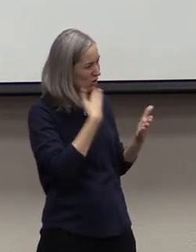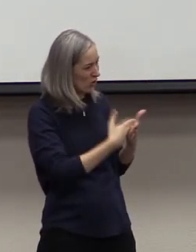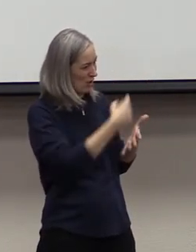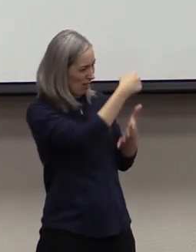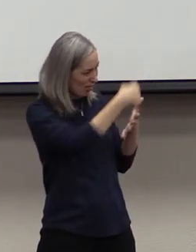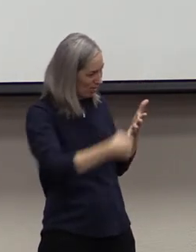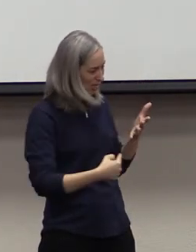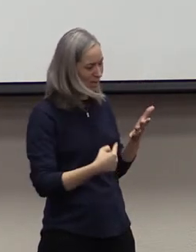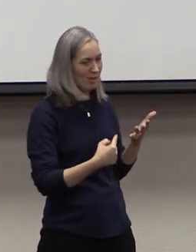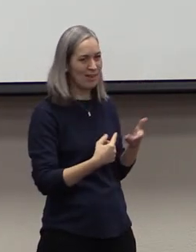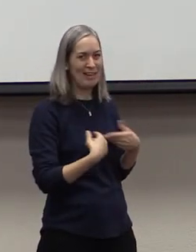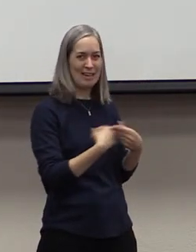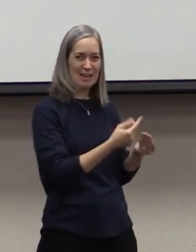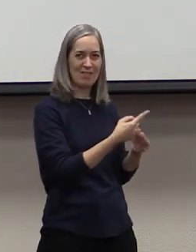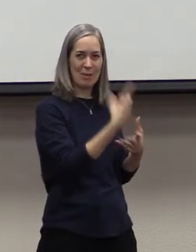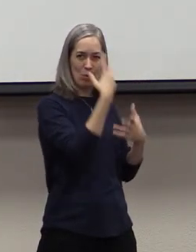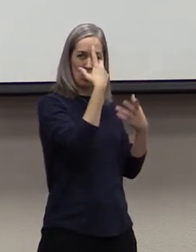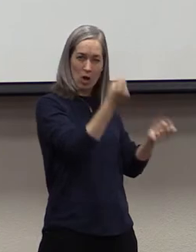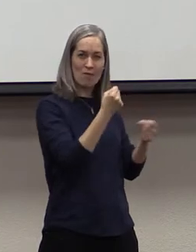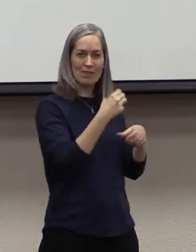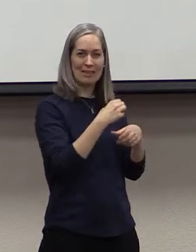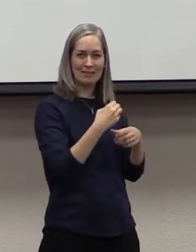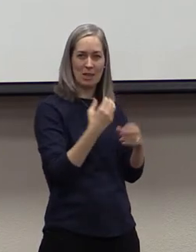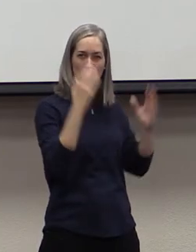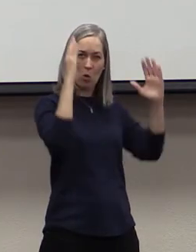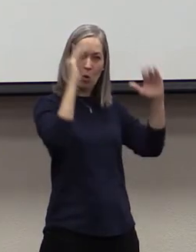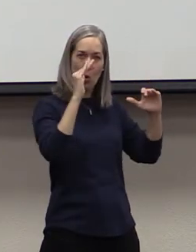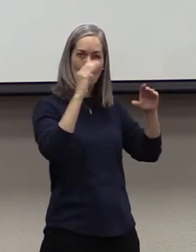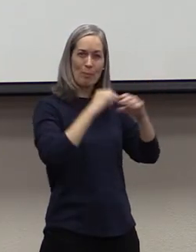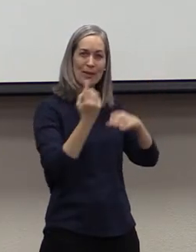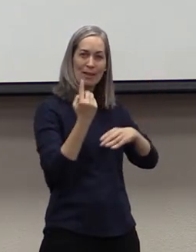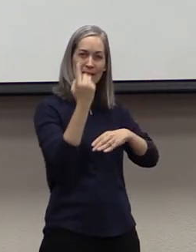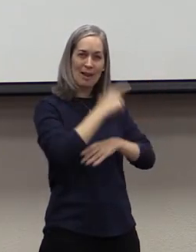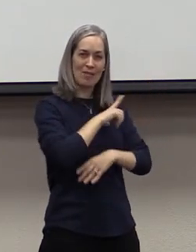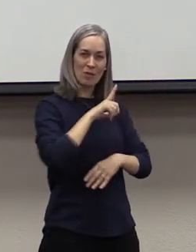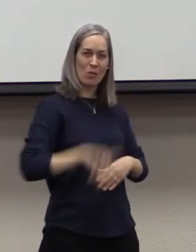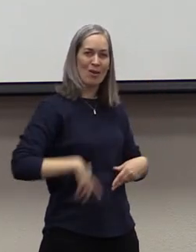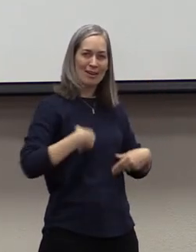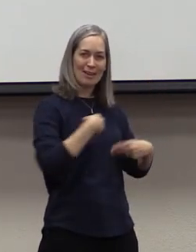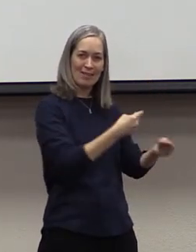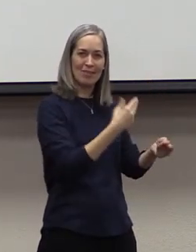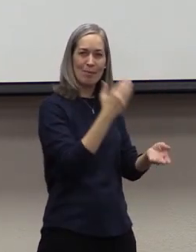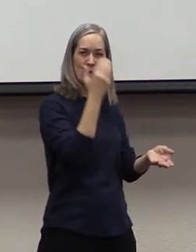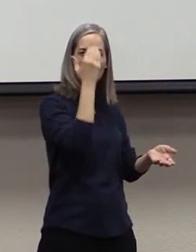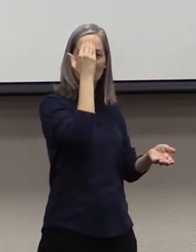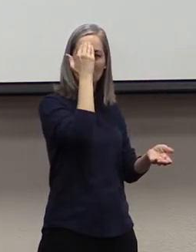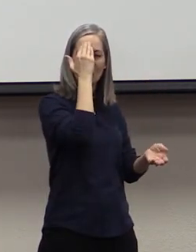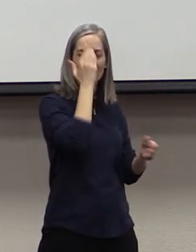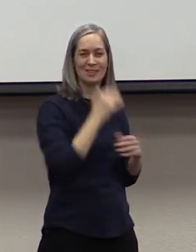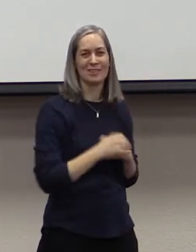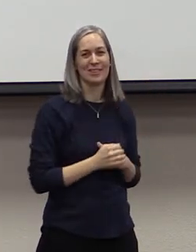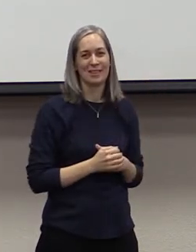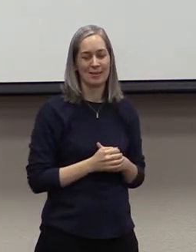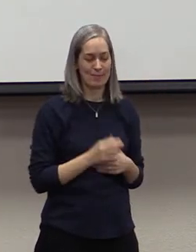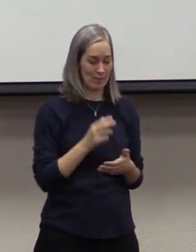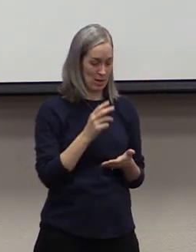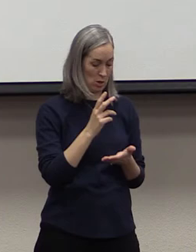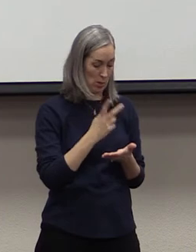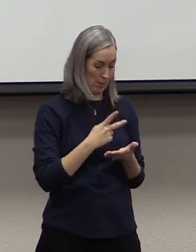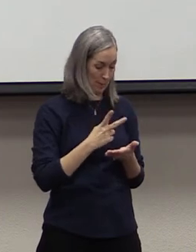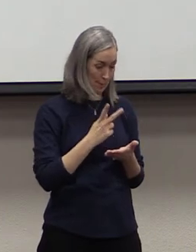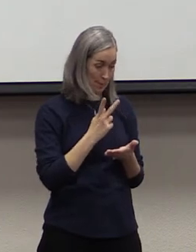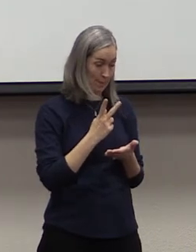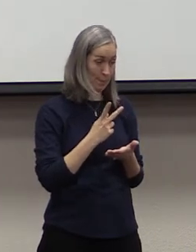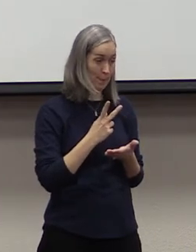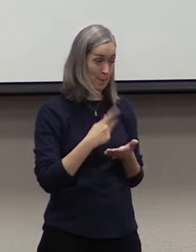them confidence in this day. That gives them hope and that gives them assurance. So Paul has addressed those